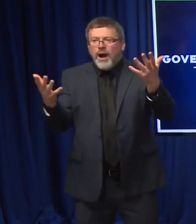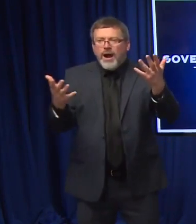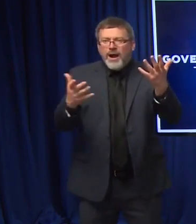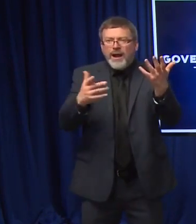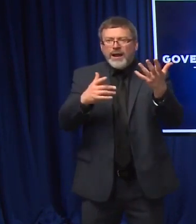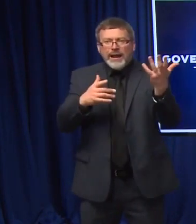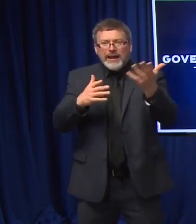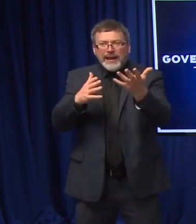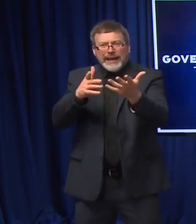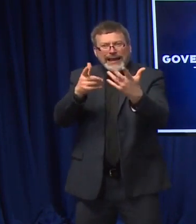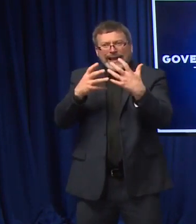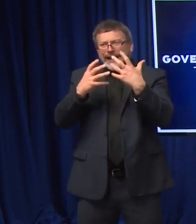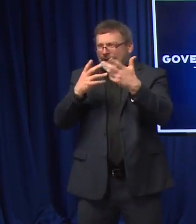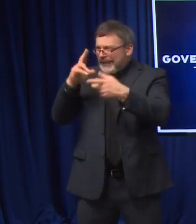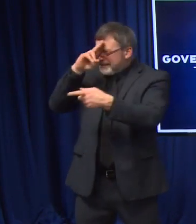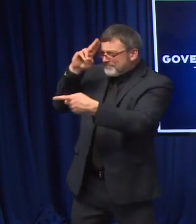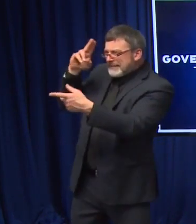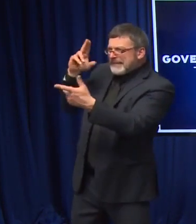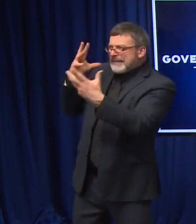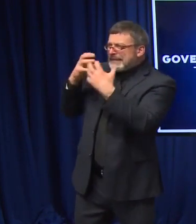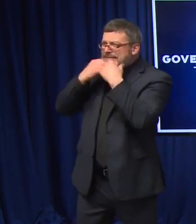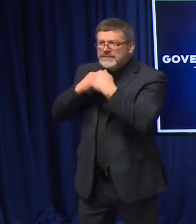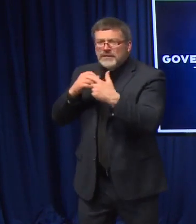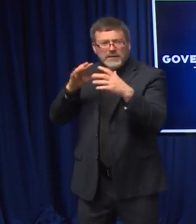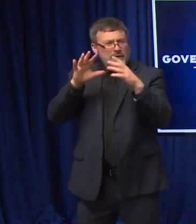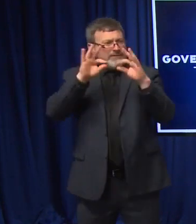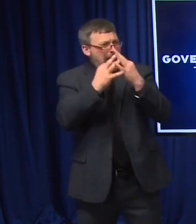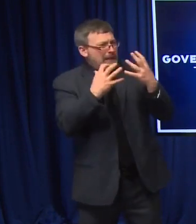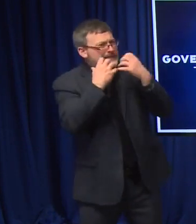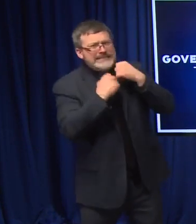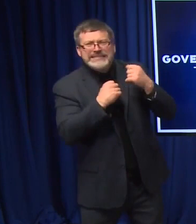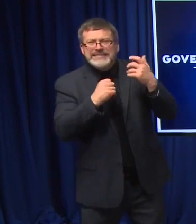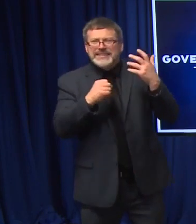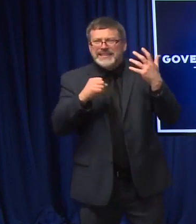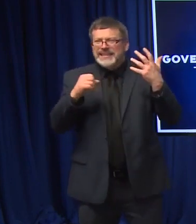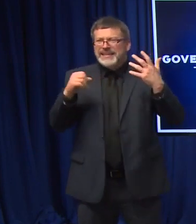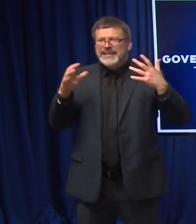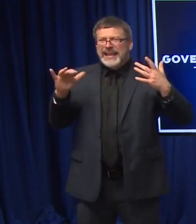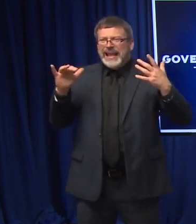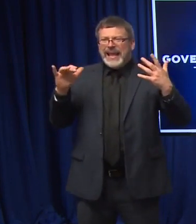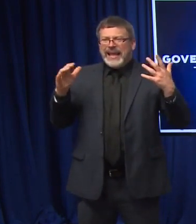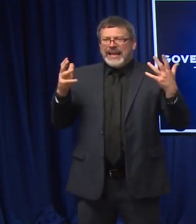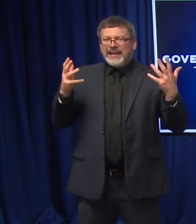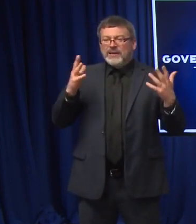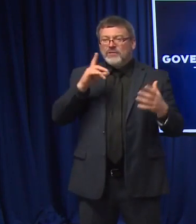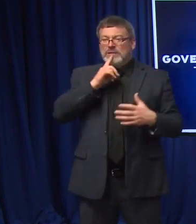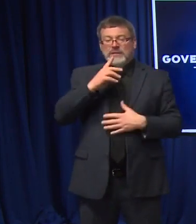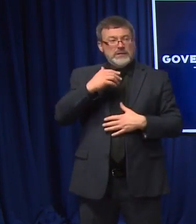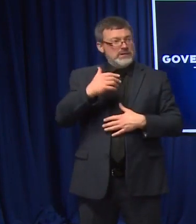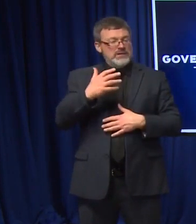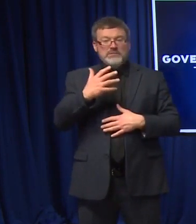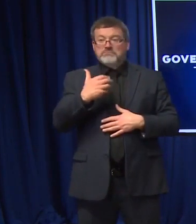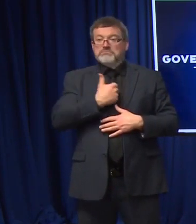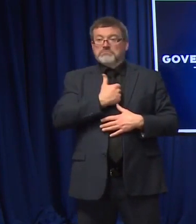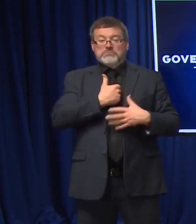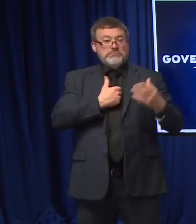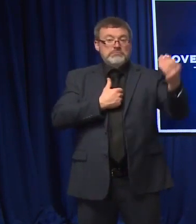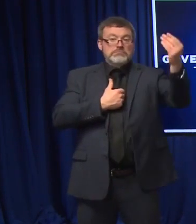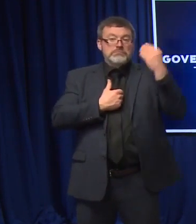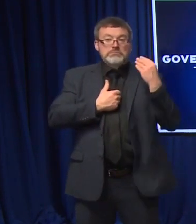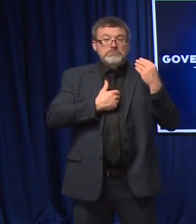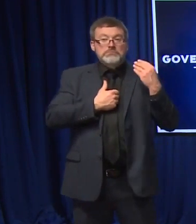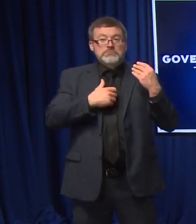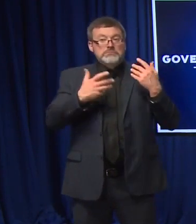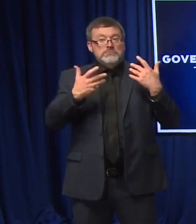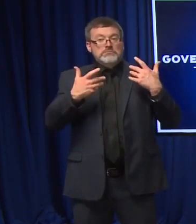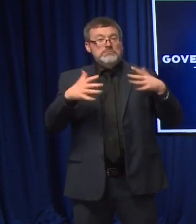really tough symptoms. That can happen to anybody, and it's extremely rare. I've never heard of anybody unvaccinated come out of a hospital situation and